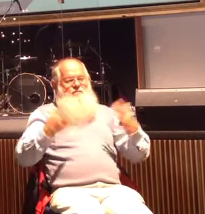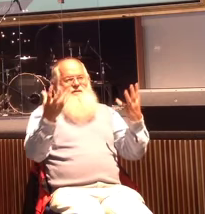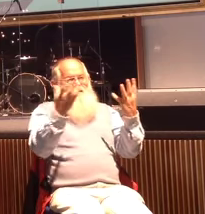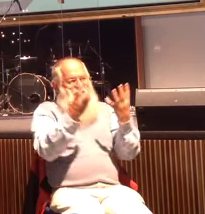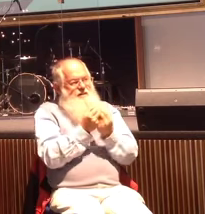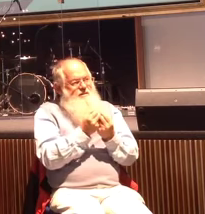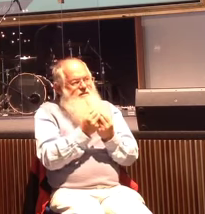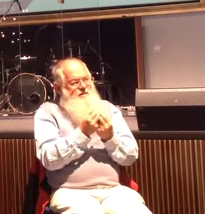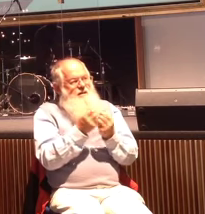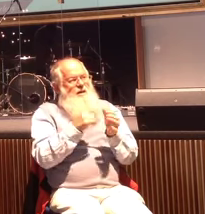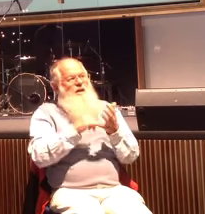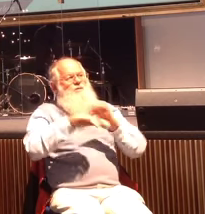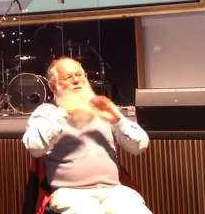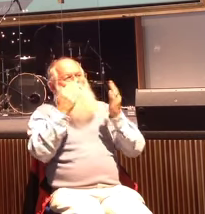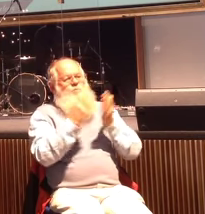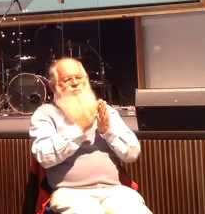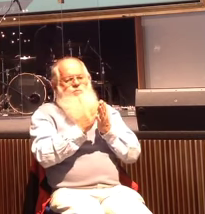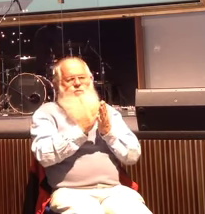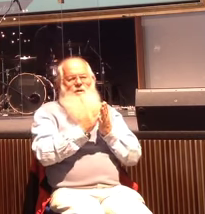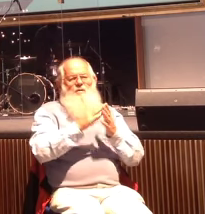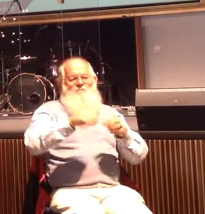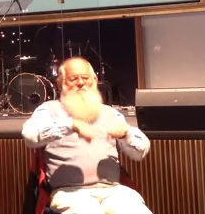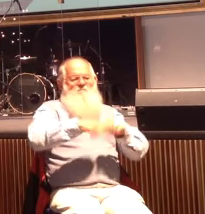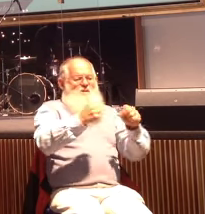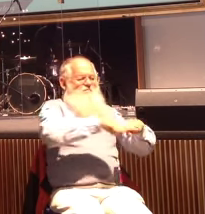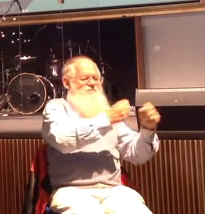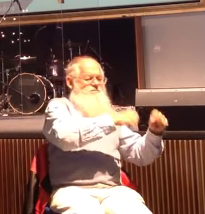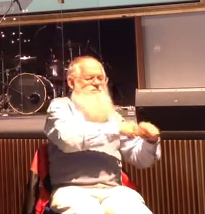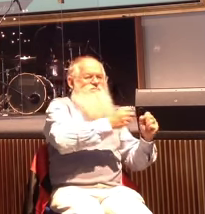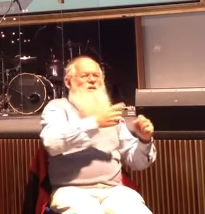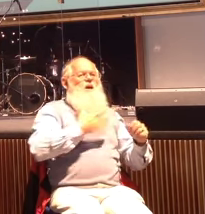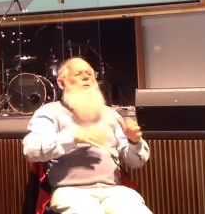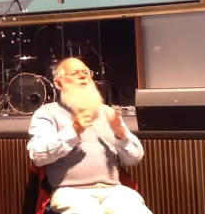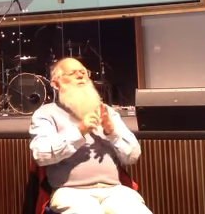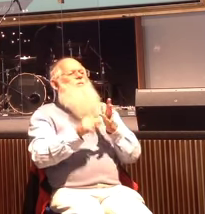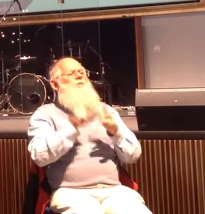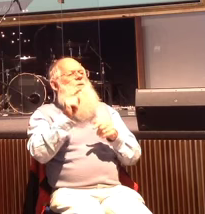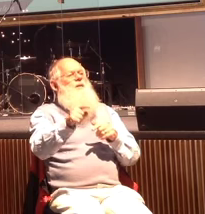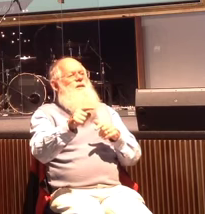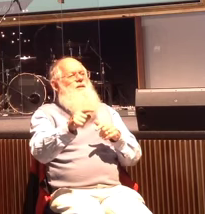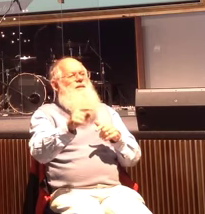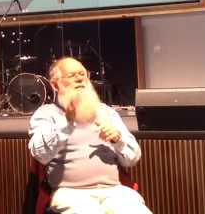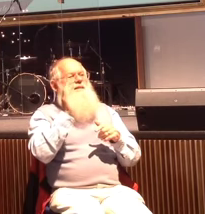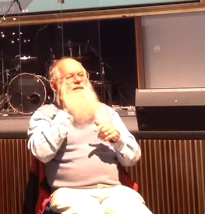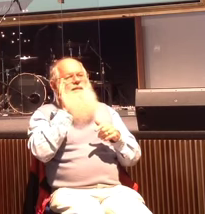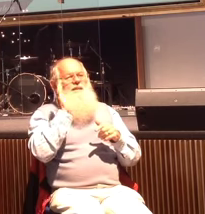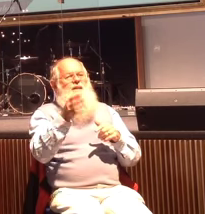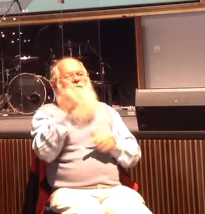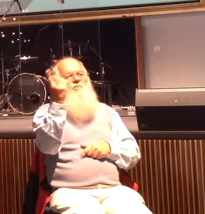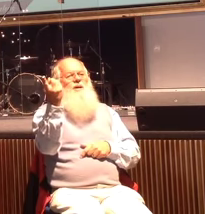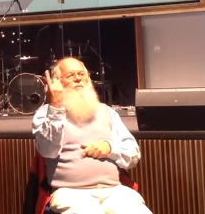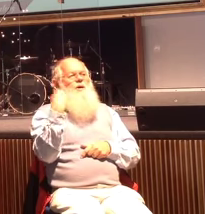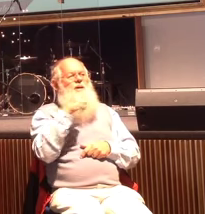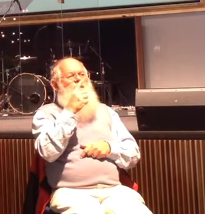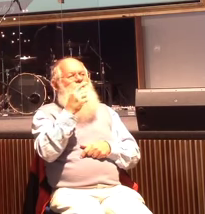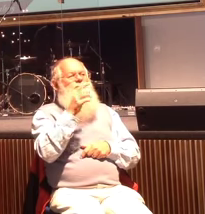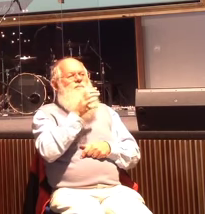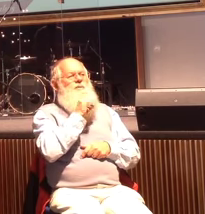the world is tearing them apart, I want to do that. But you see, his battalion of about 100 men didn't want him to come